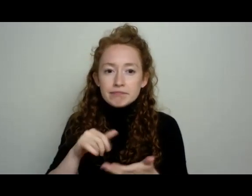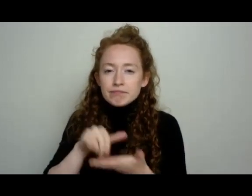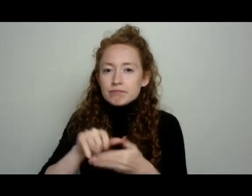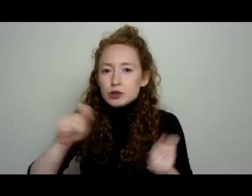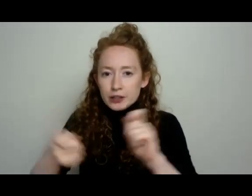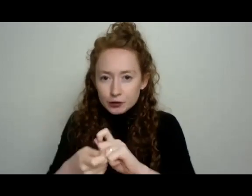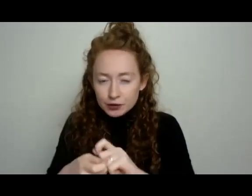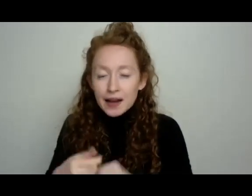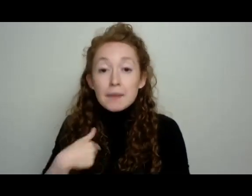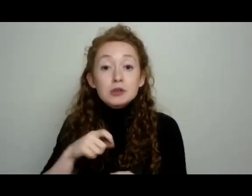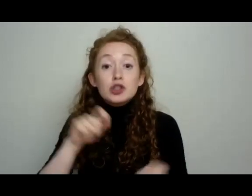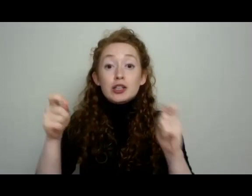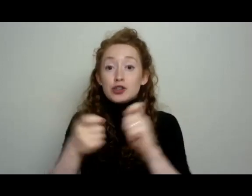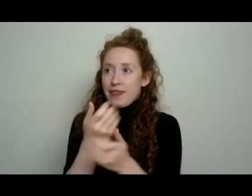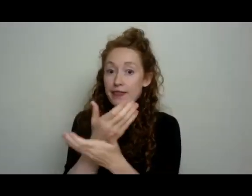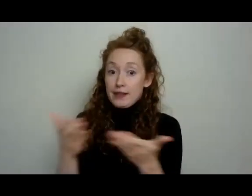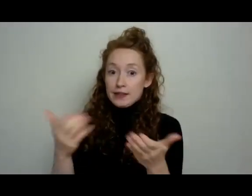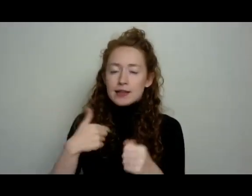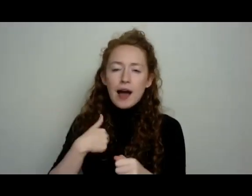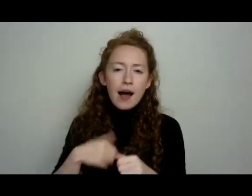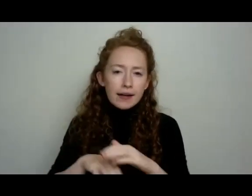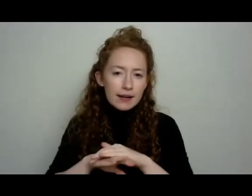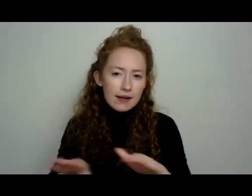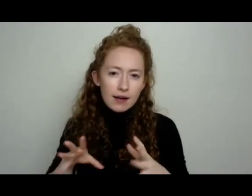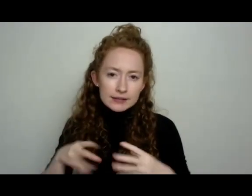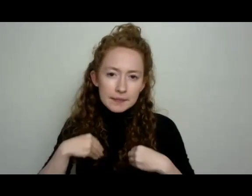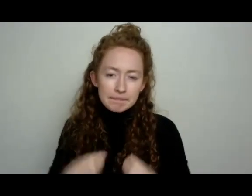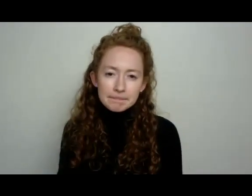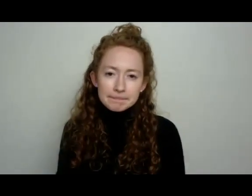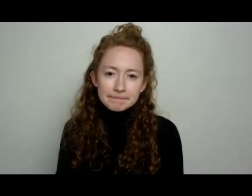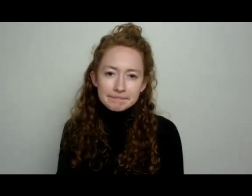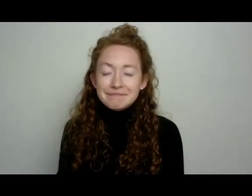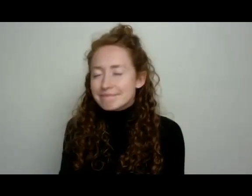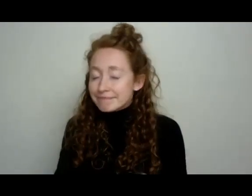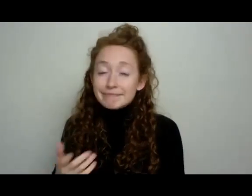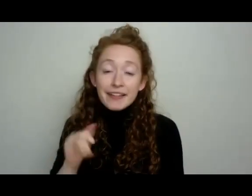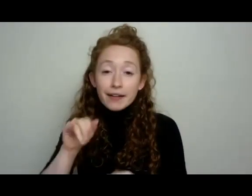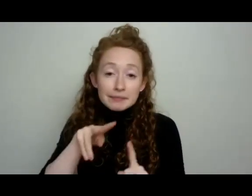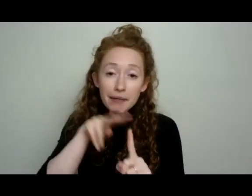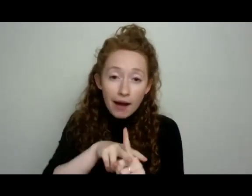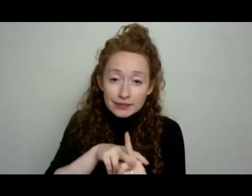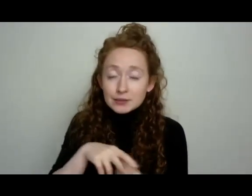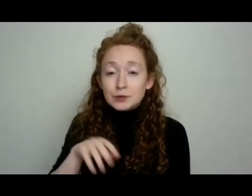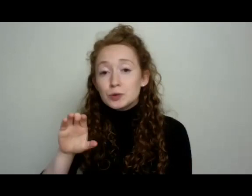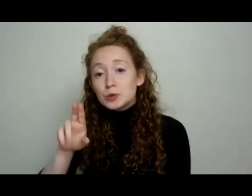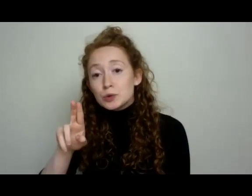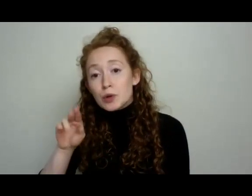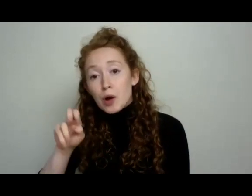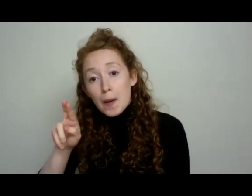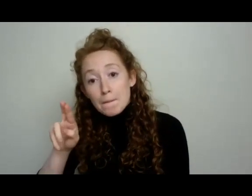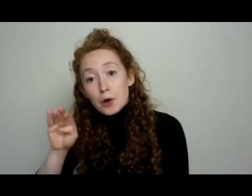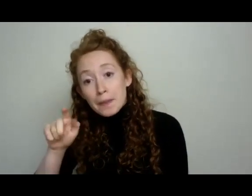things I cannot accept. And whether that is cucumber beetles, whether that is systemic